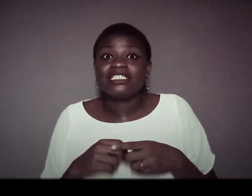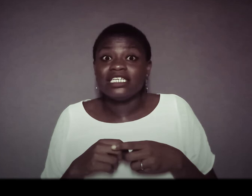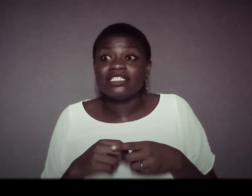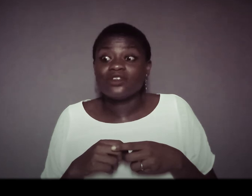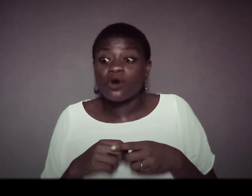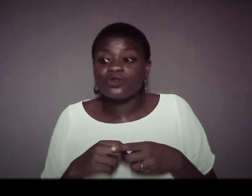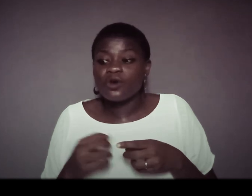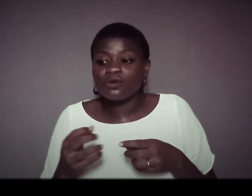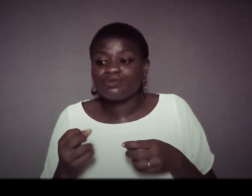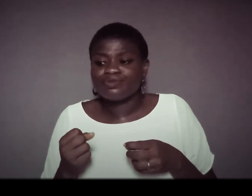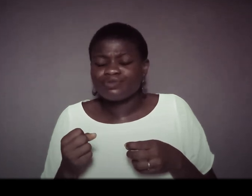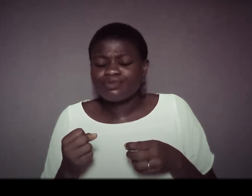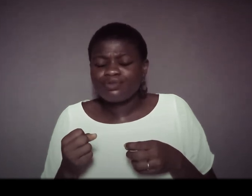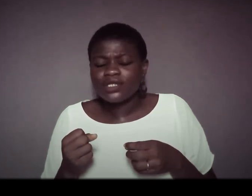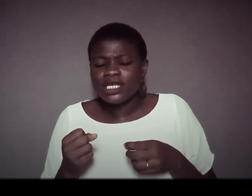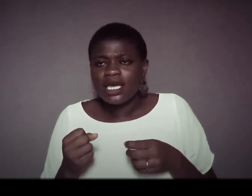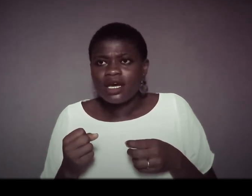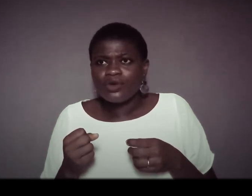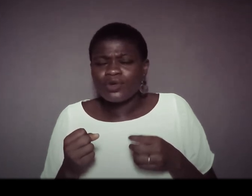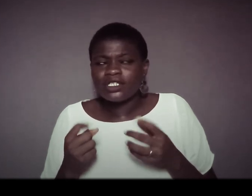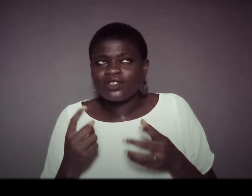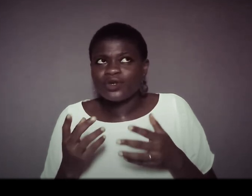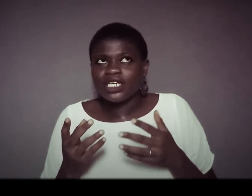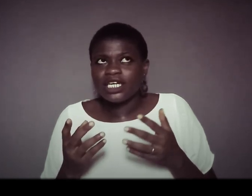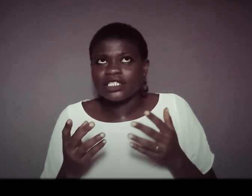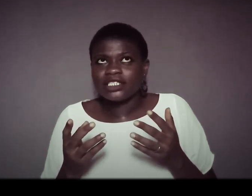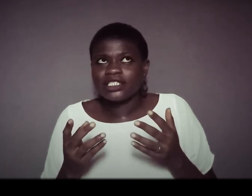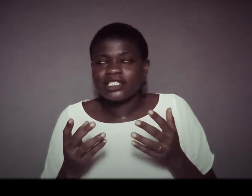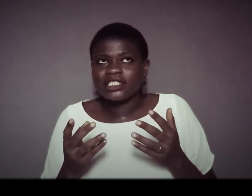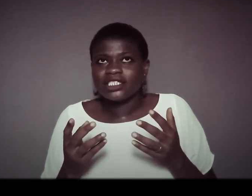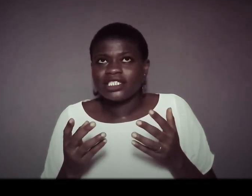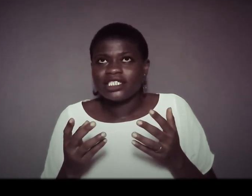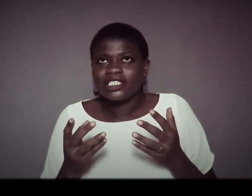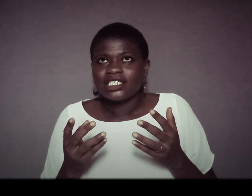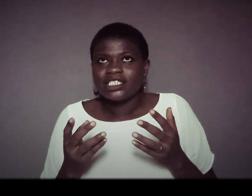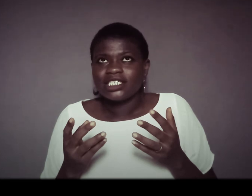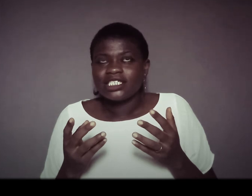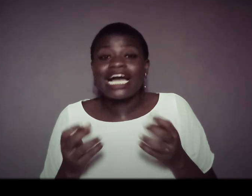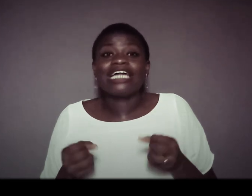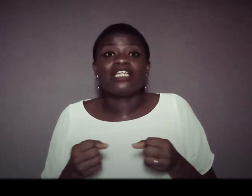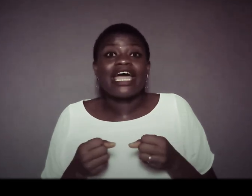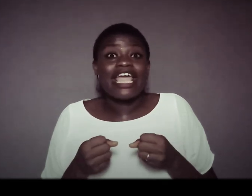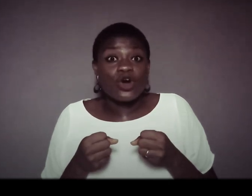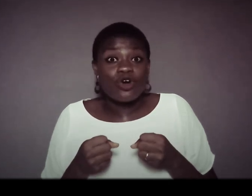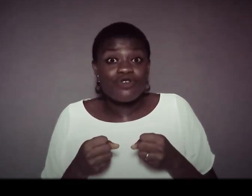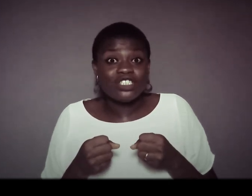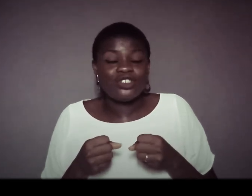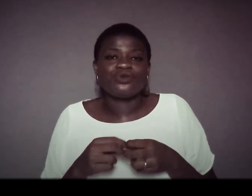is also what's this word again that can encourage you